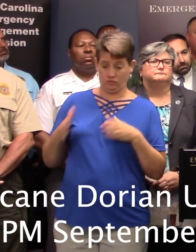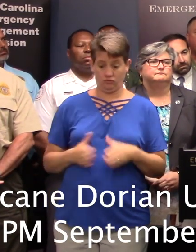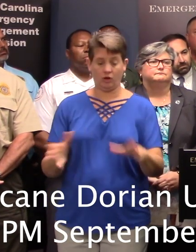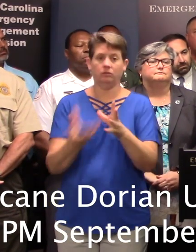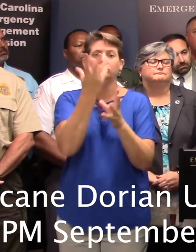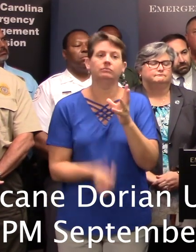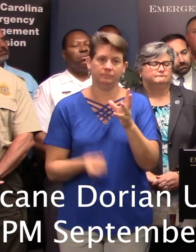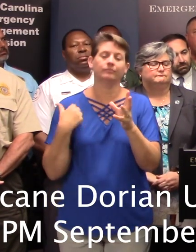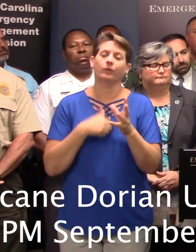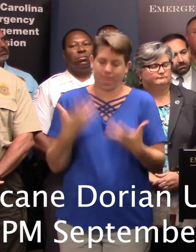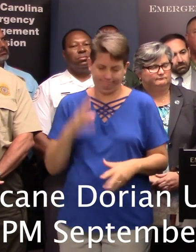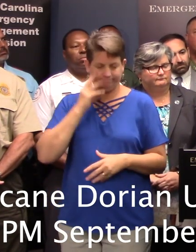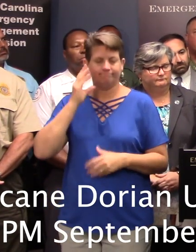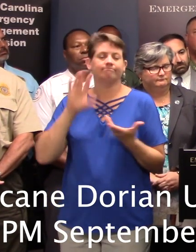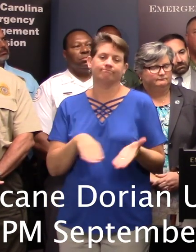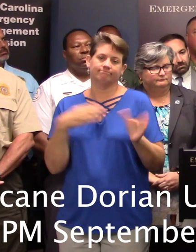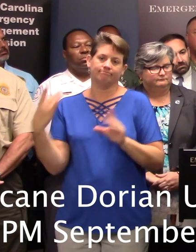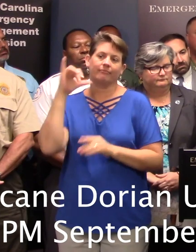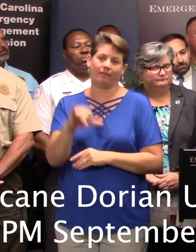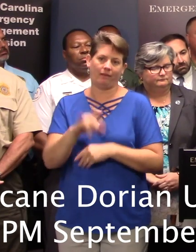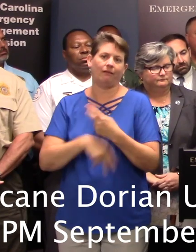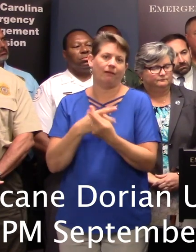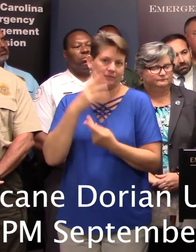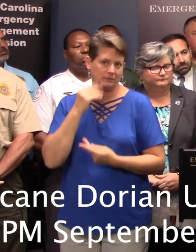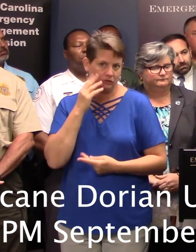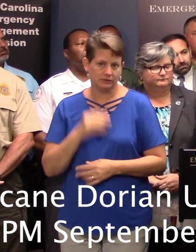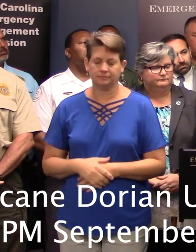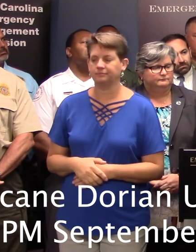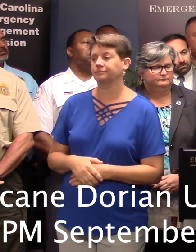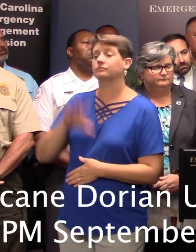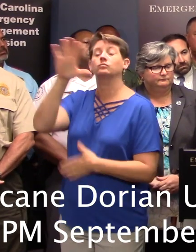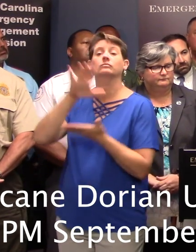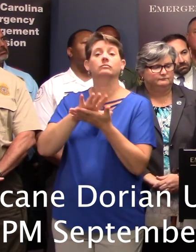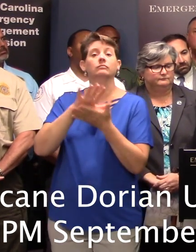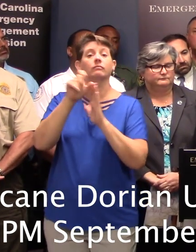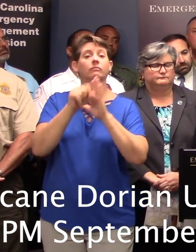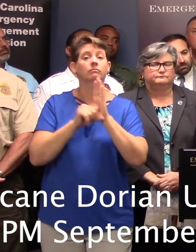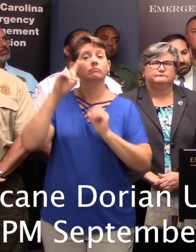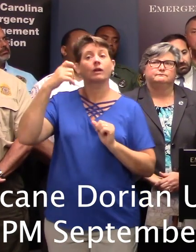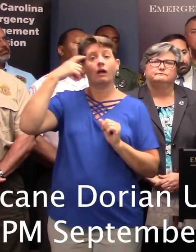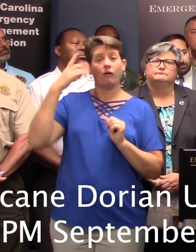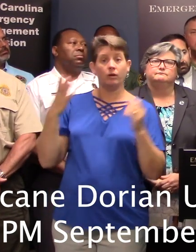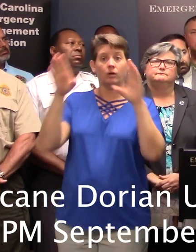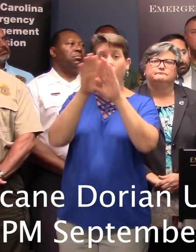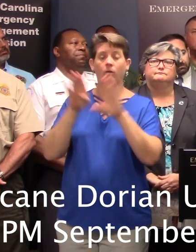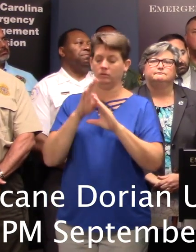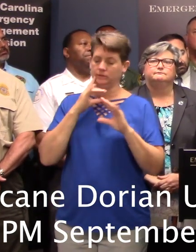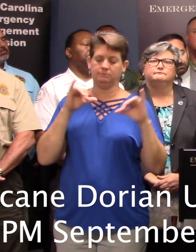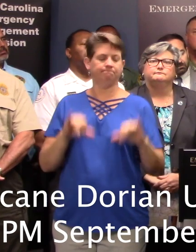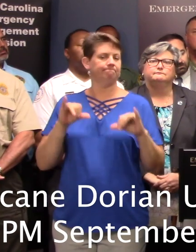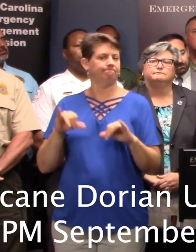we've had tragedies like that. Finally, on school and state government closings, we're continuing just like we've been doing